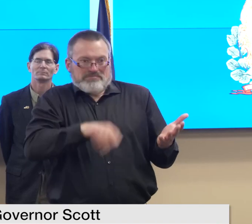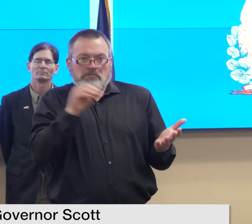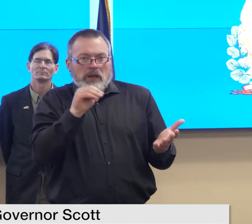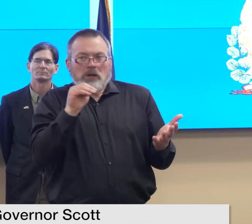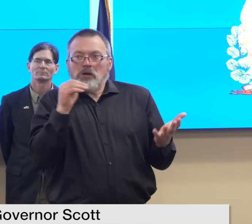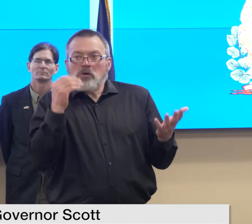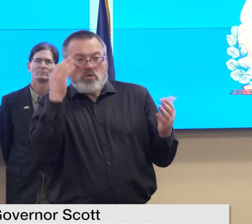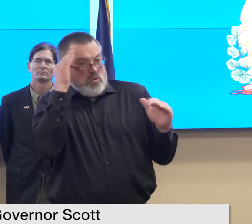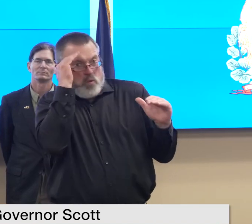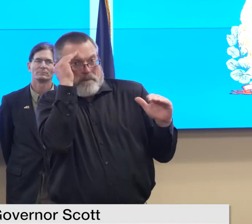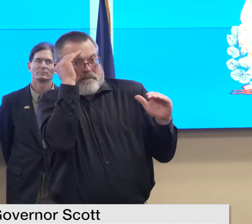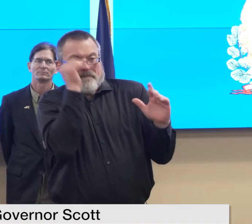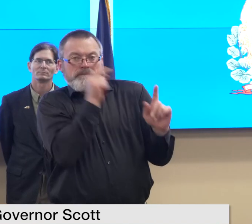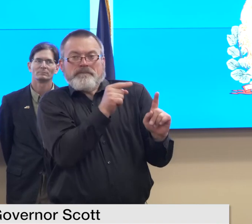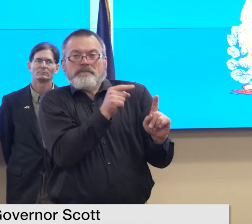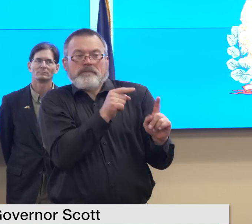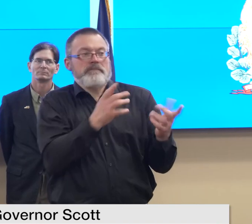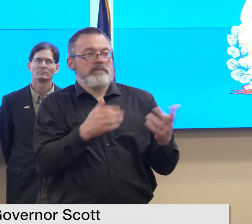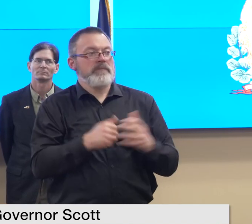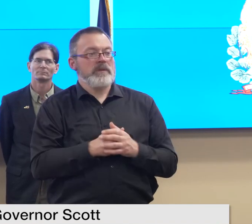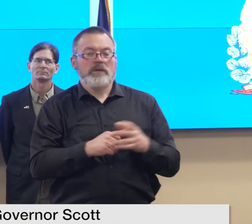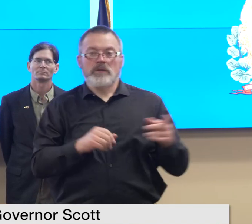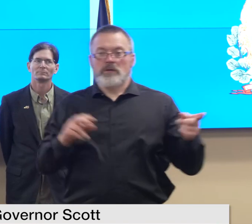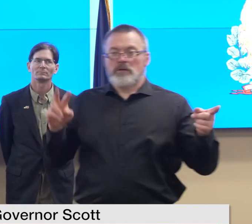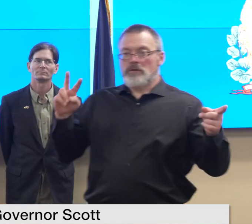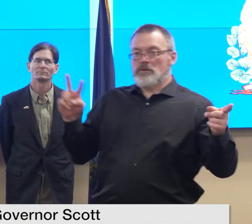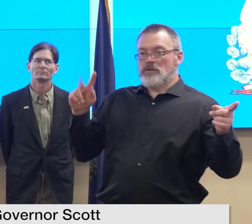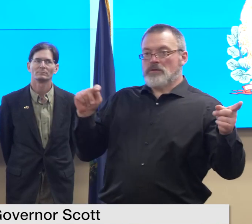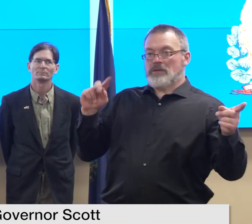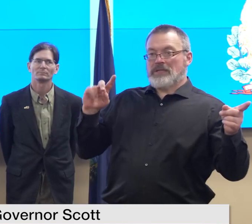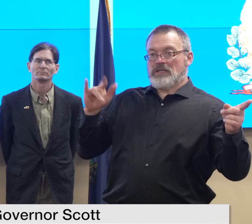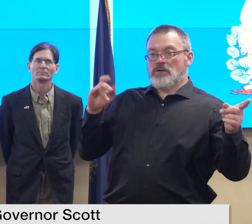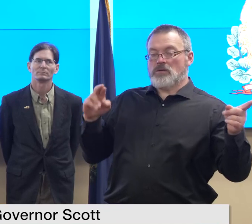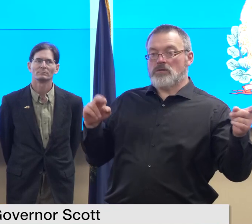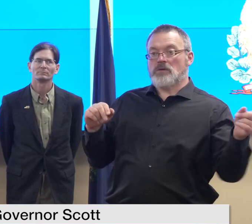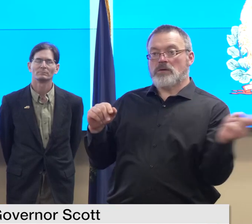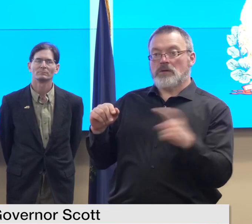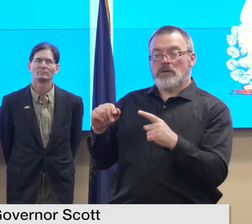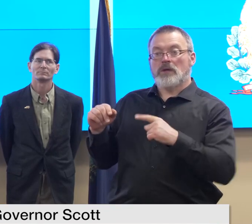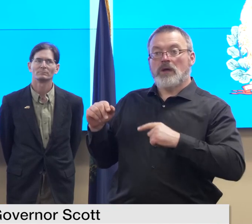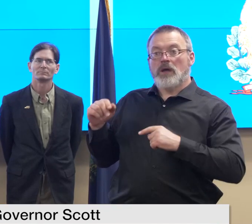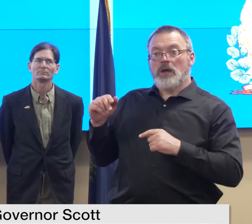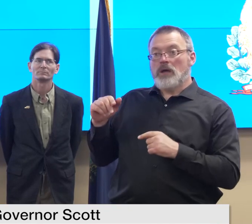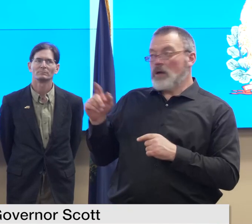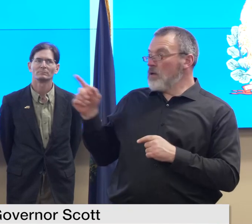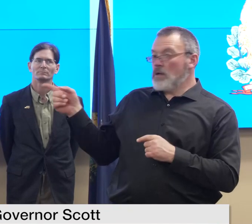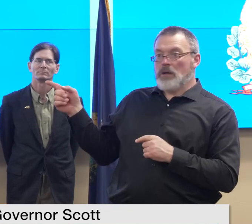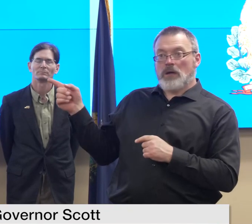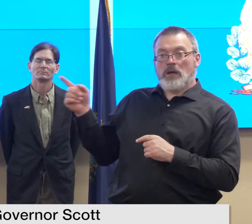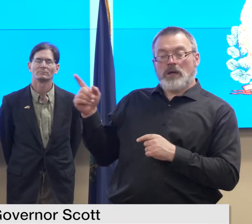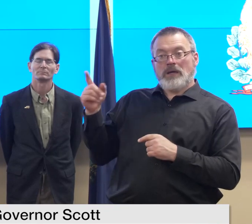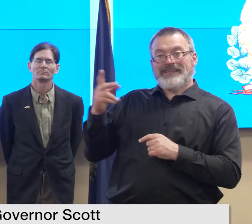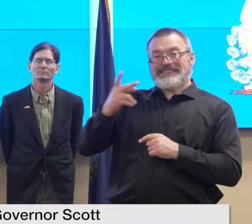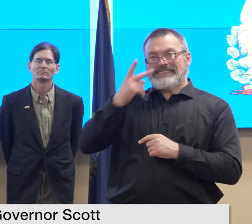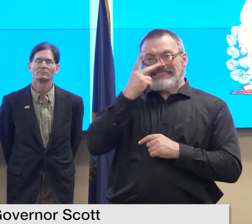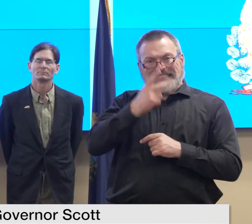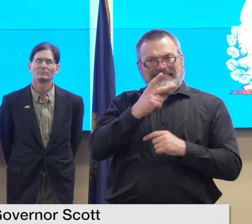anticipating maybe just like based on what what you've seen um and what your folks have seen like